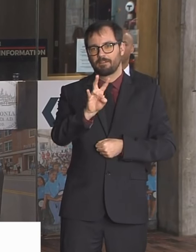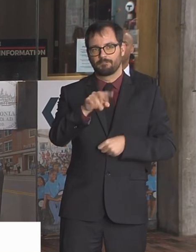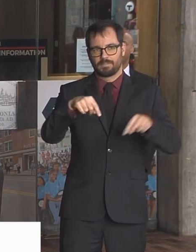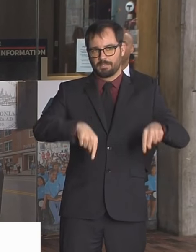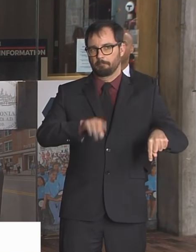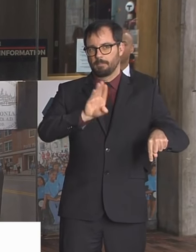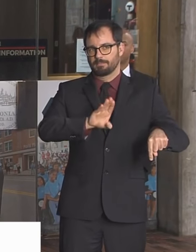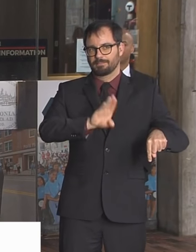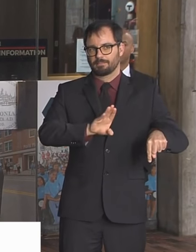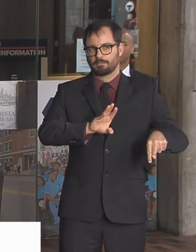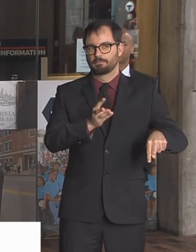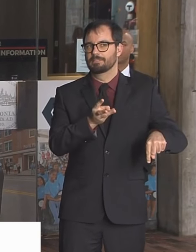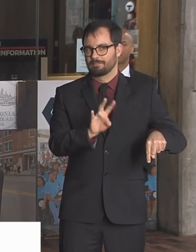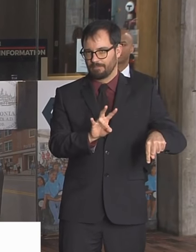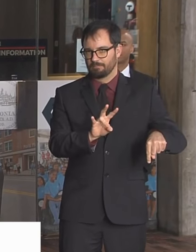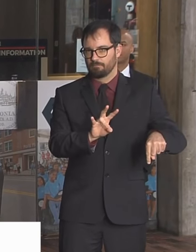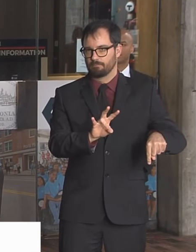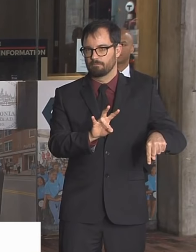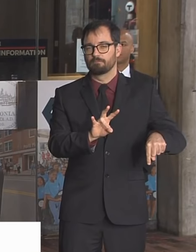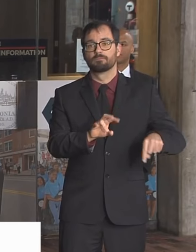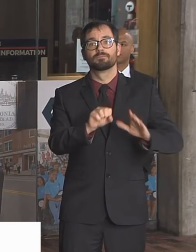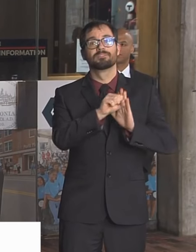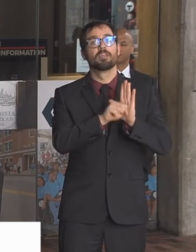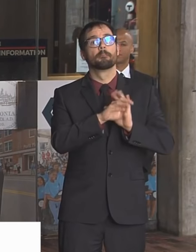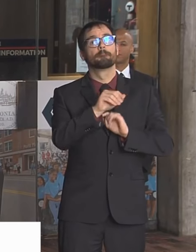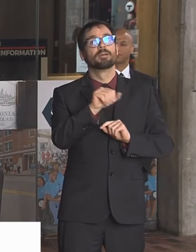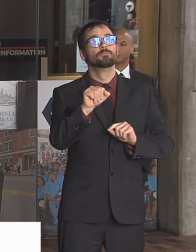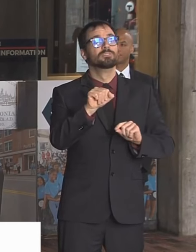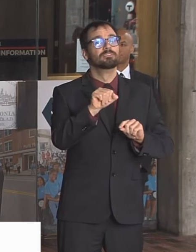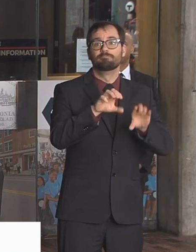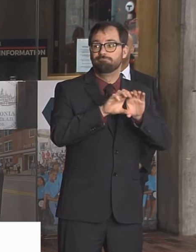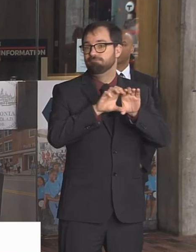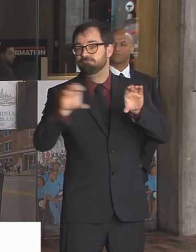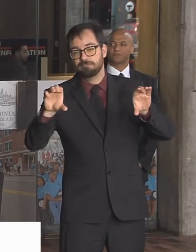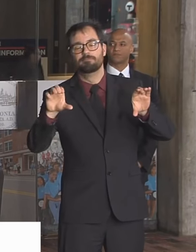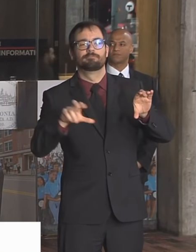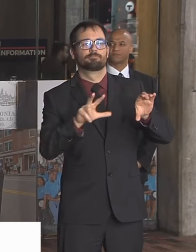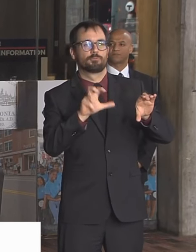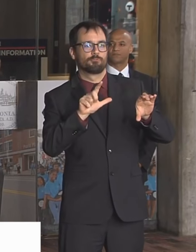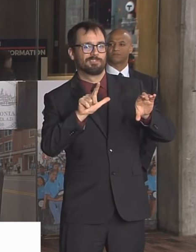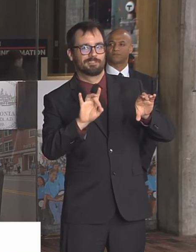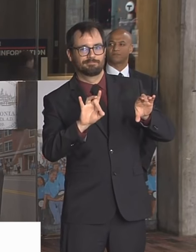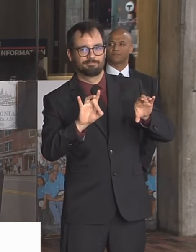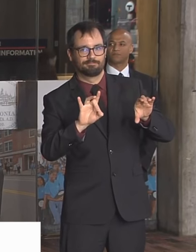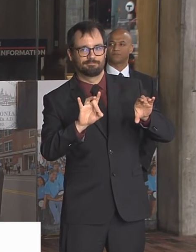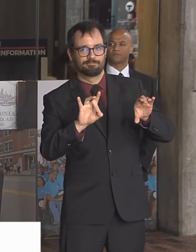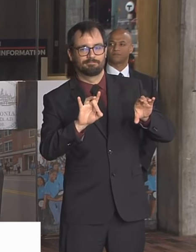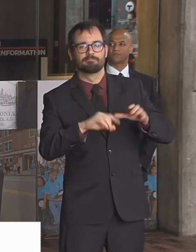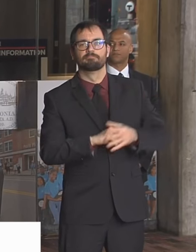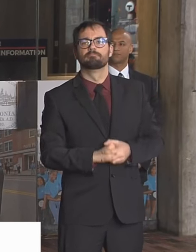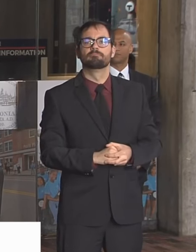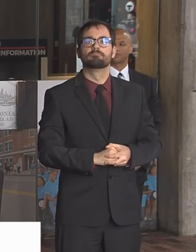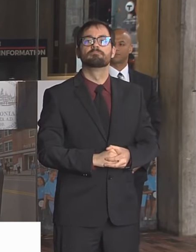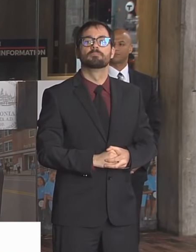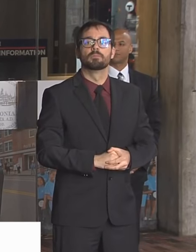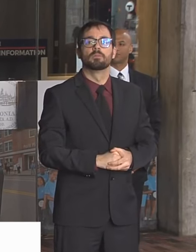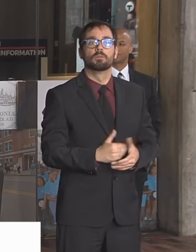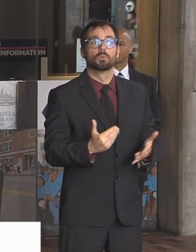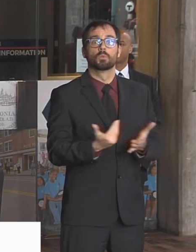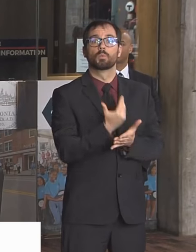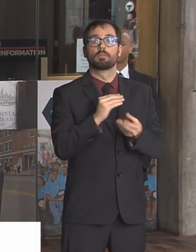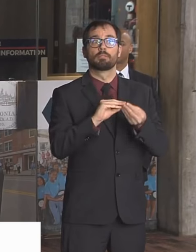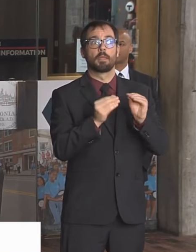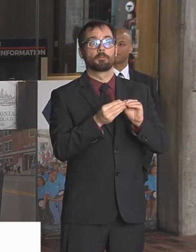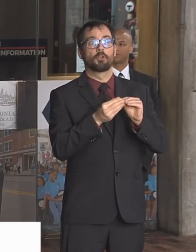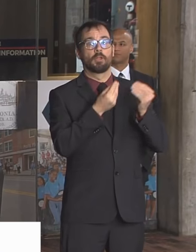328 statewide. And we're waiting for the updated numbers. We do not have them yet. And when we get them, we will get them out to the folks.